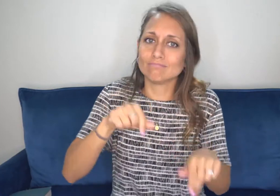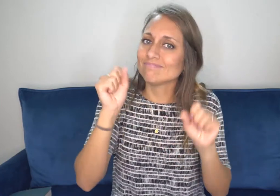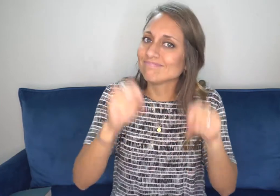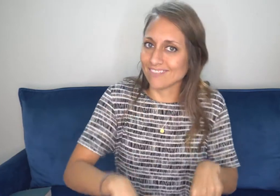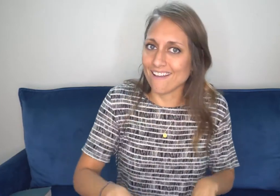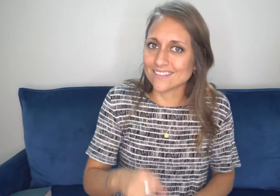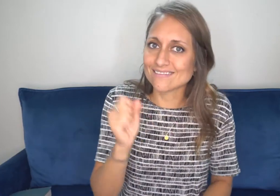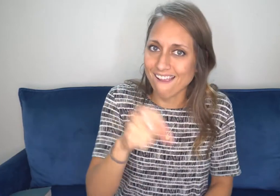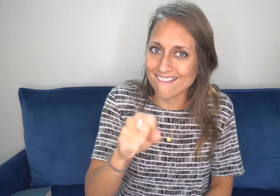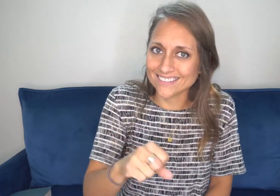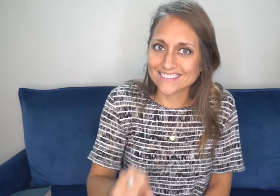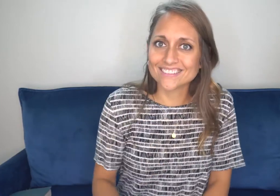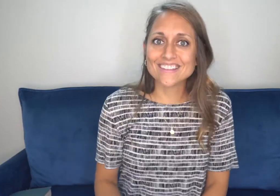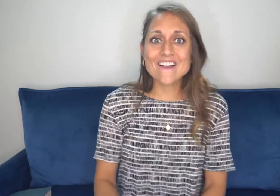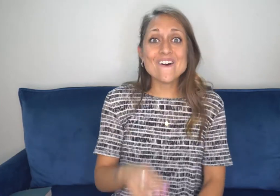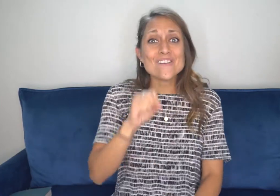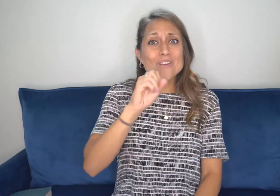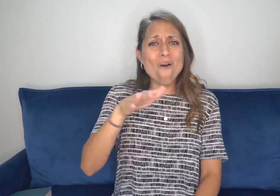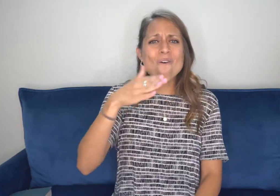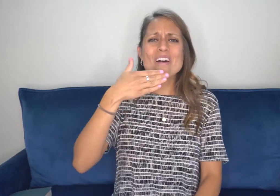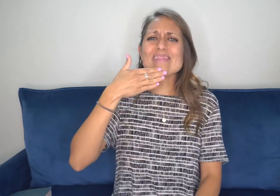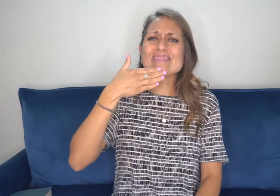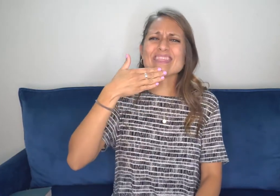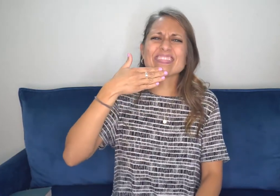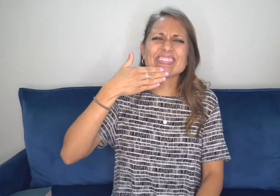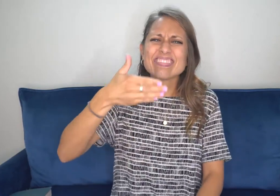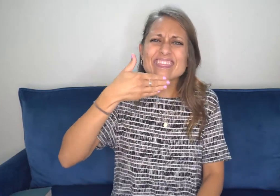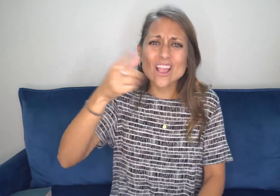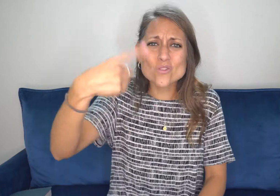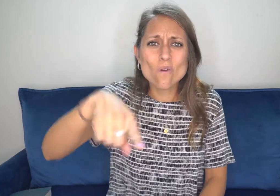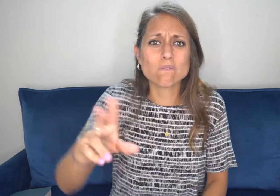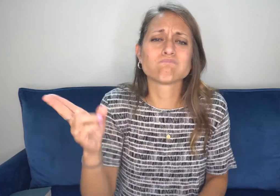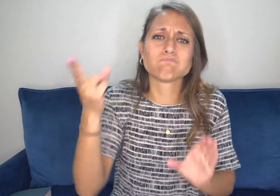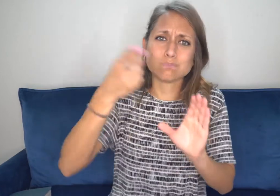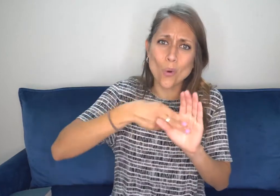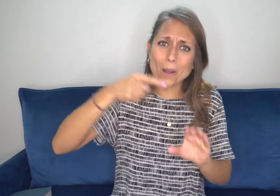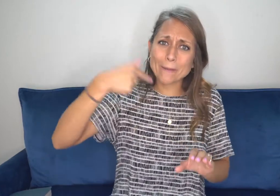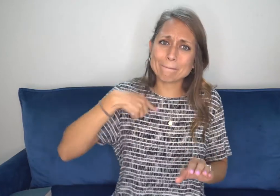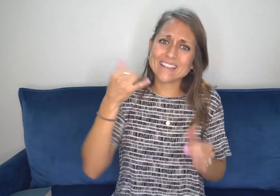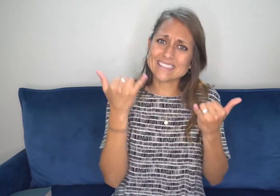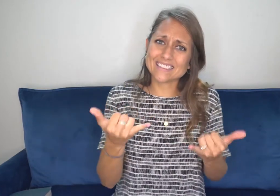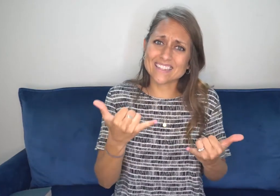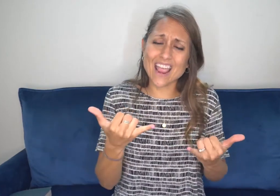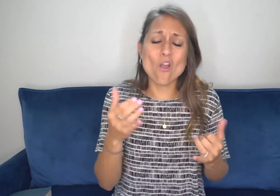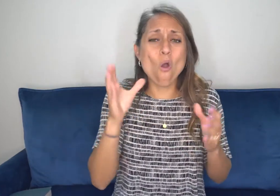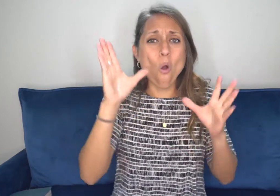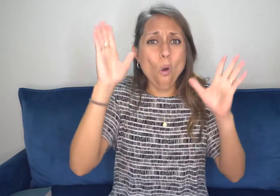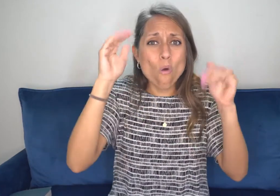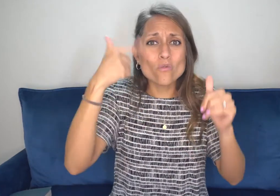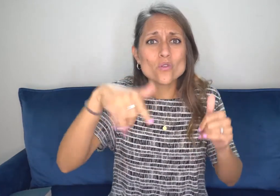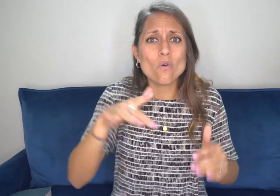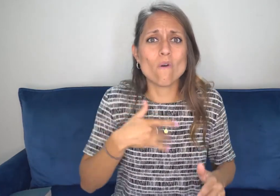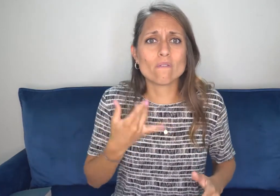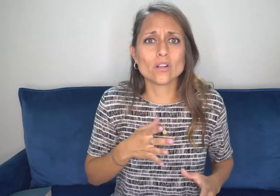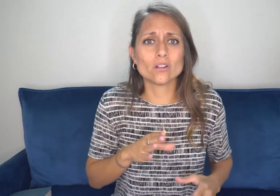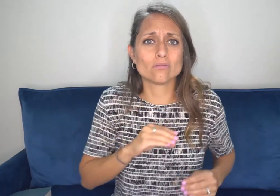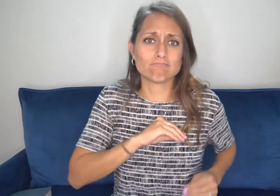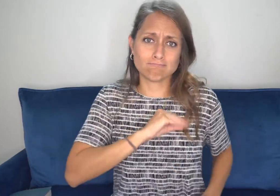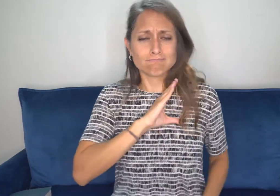conversations. And we can ask the Lord together or do research for the Bible for answers as well. So, thank